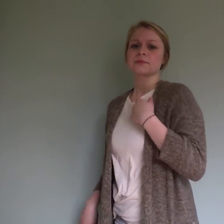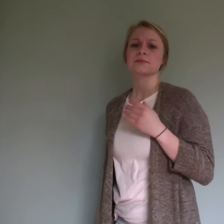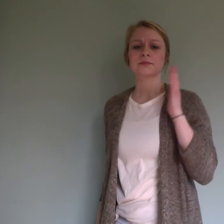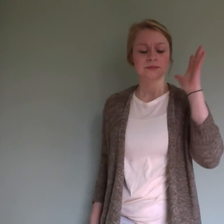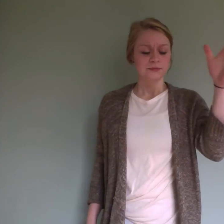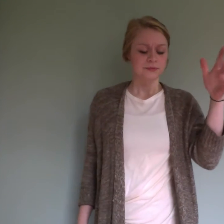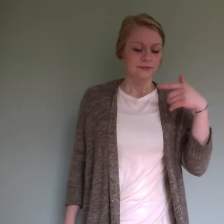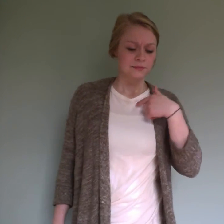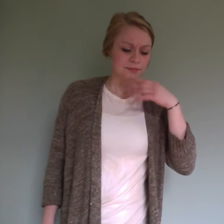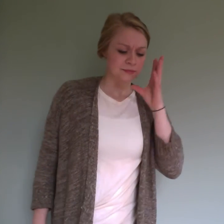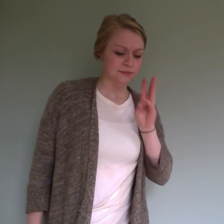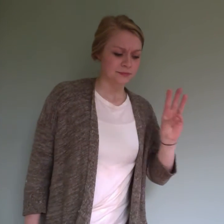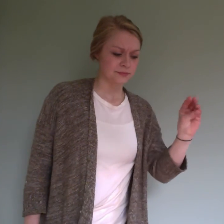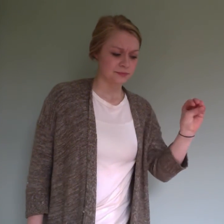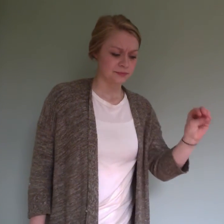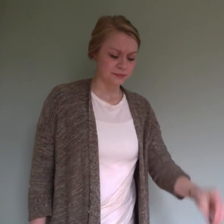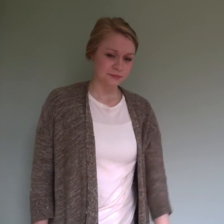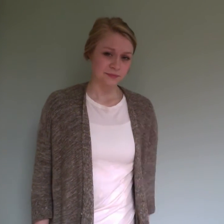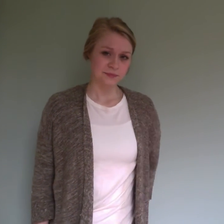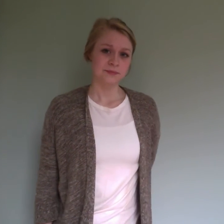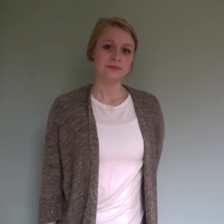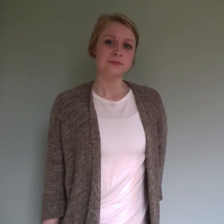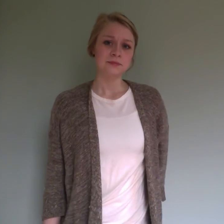me Soon I'll be 60 years old